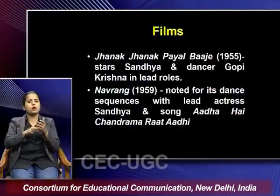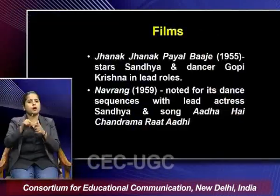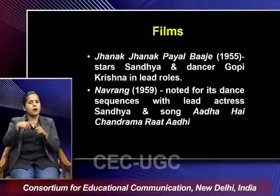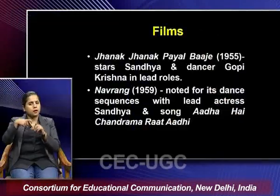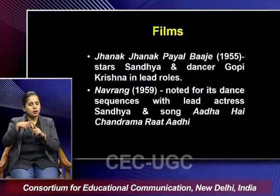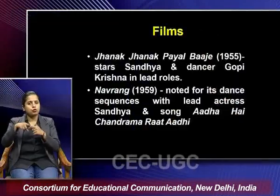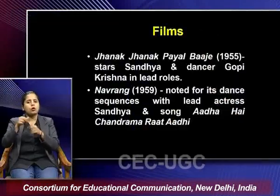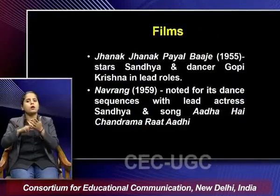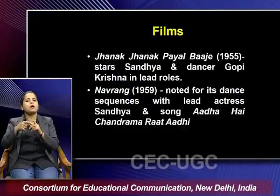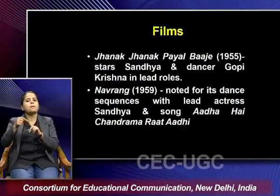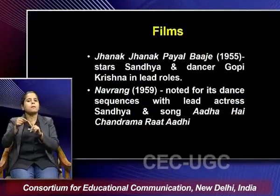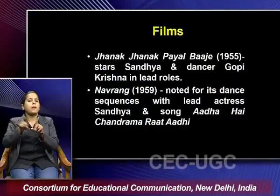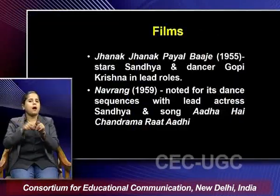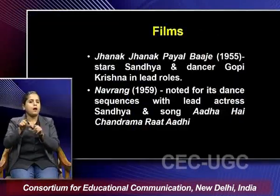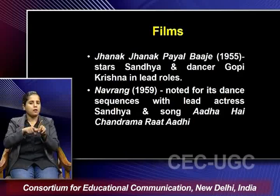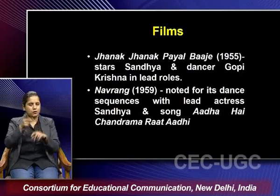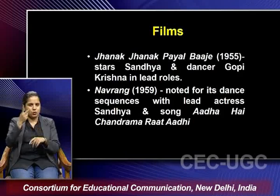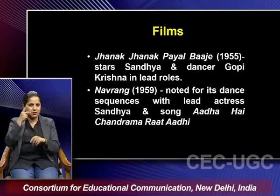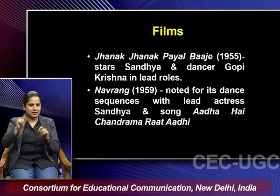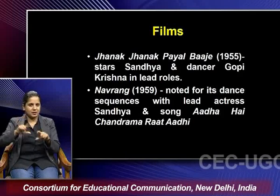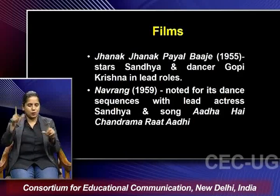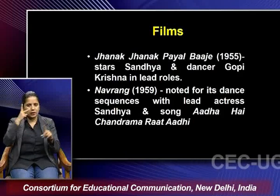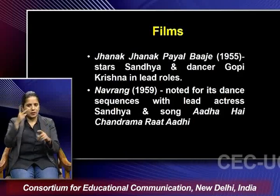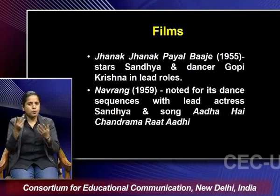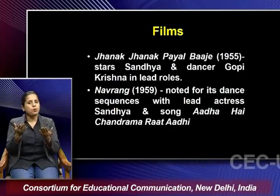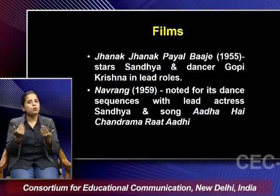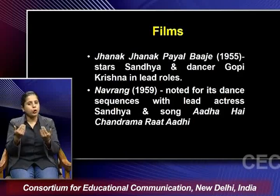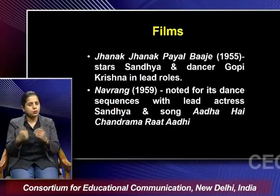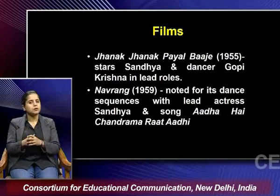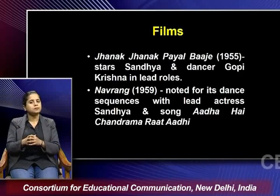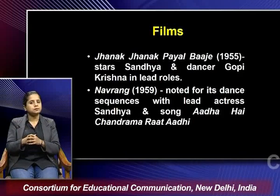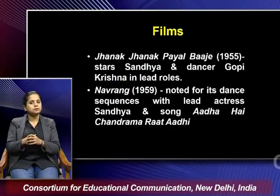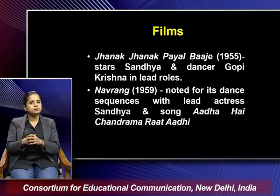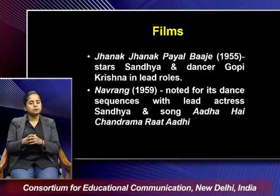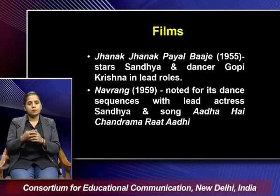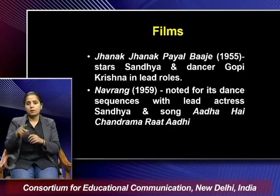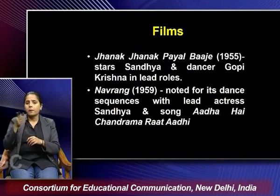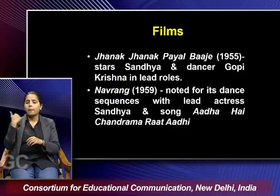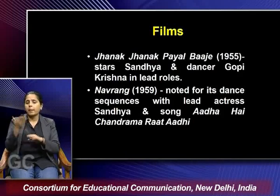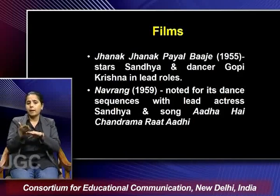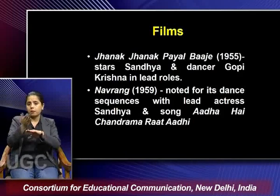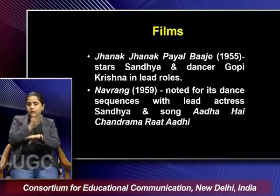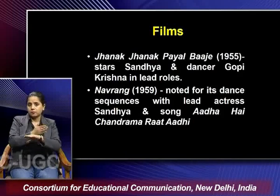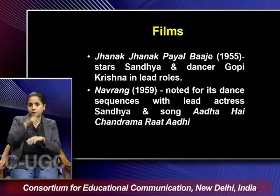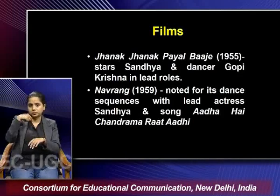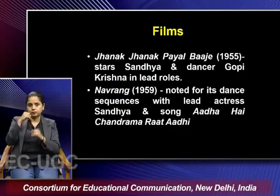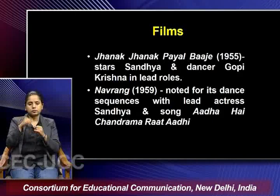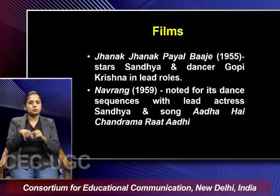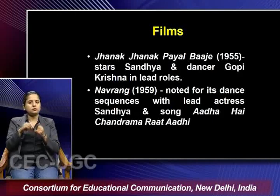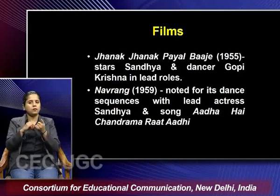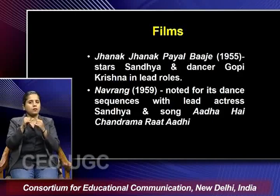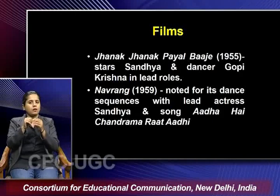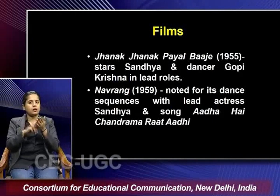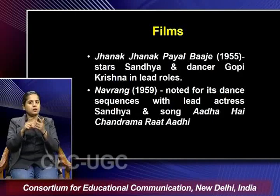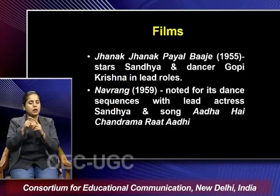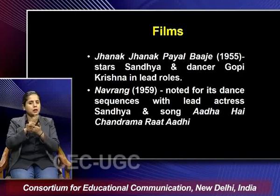in navarang as you can see on the screen as well in the former one sandhya and dancer